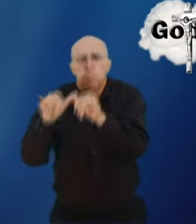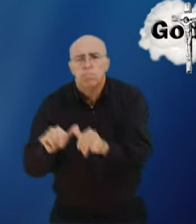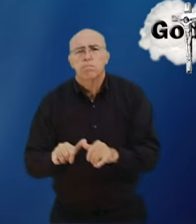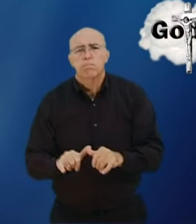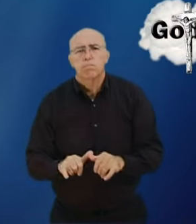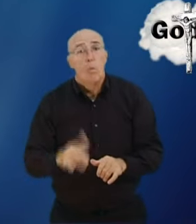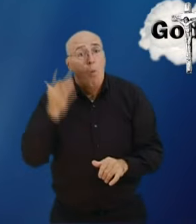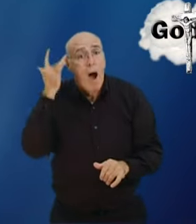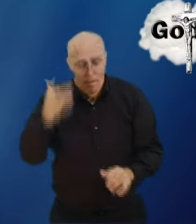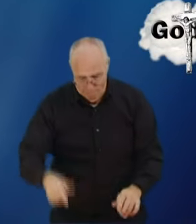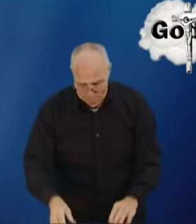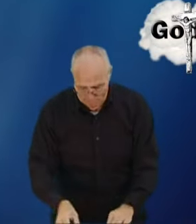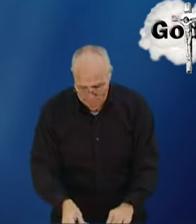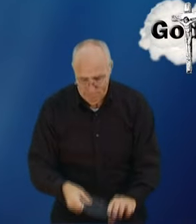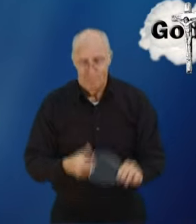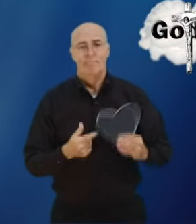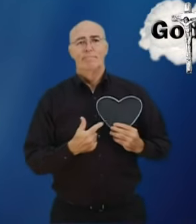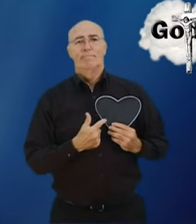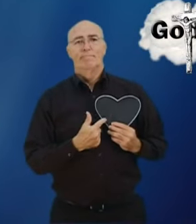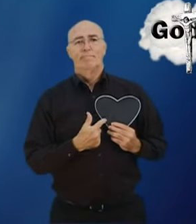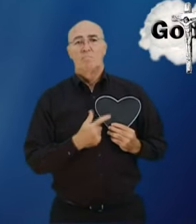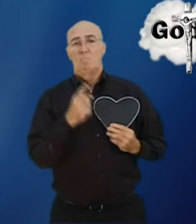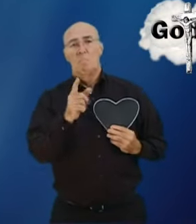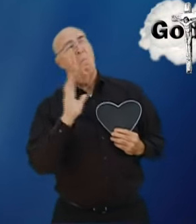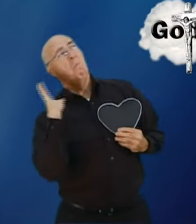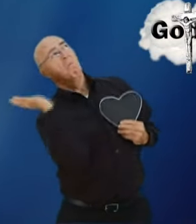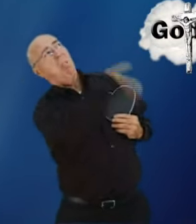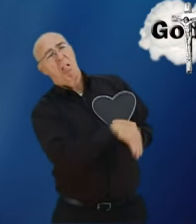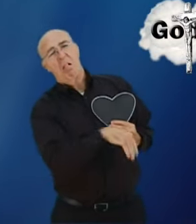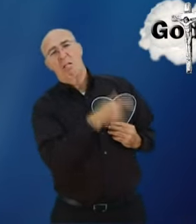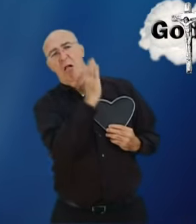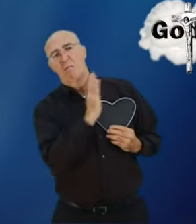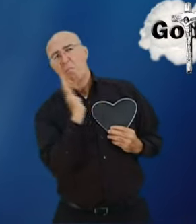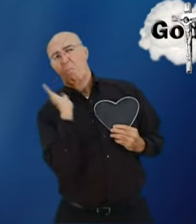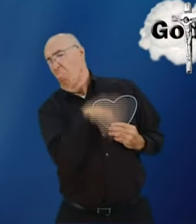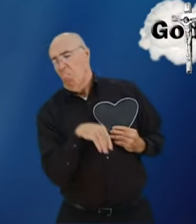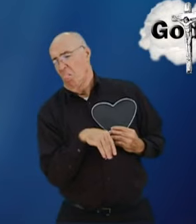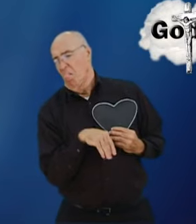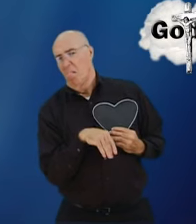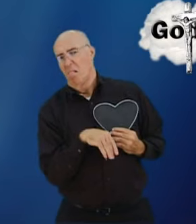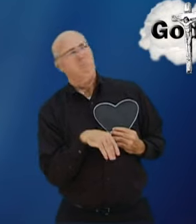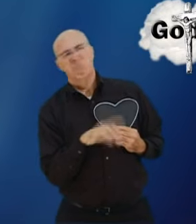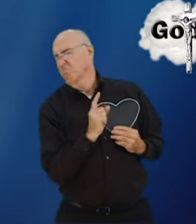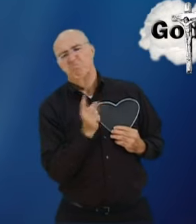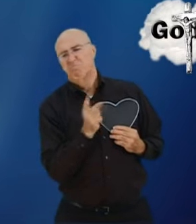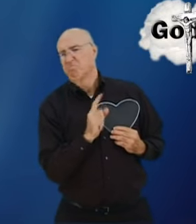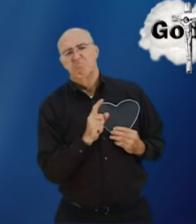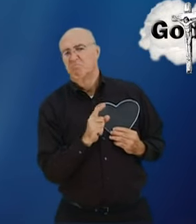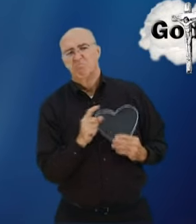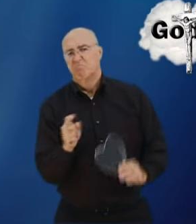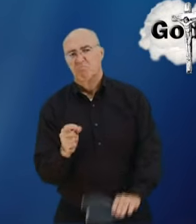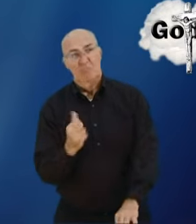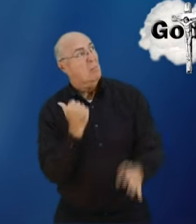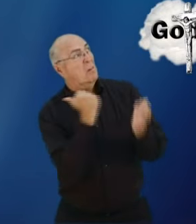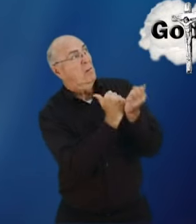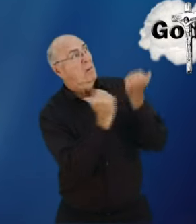out in their torment forever and ever why because of sin because of rejecting God